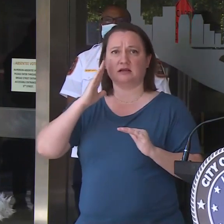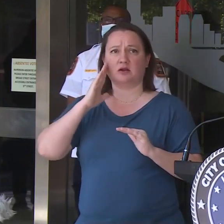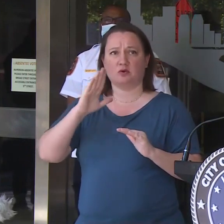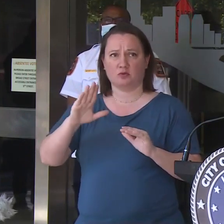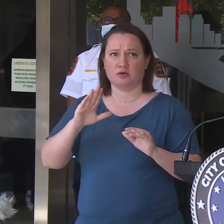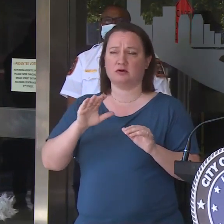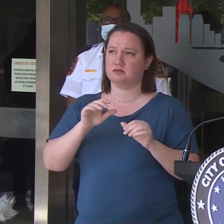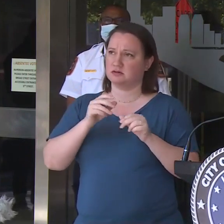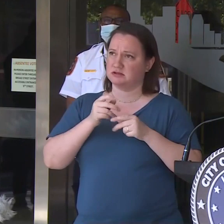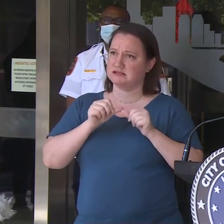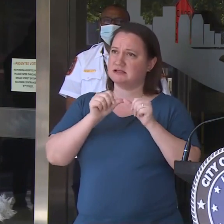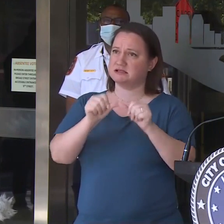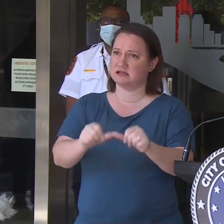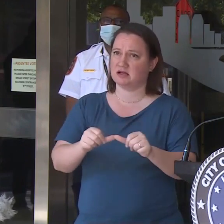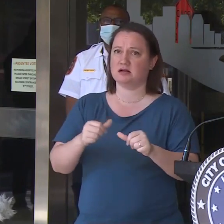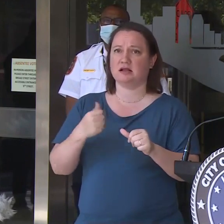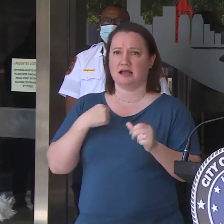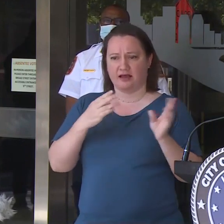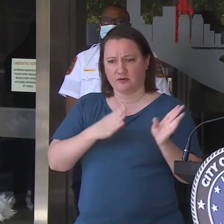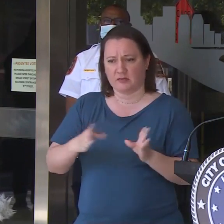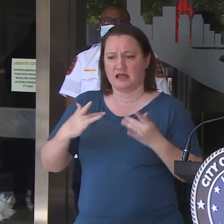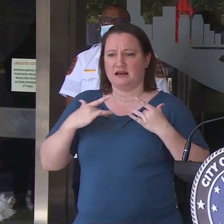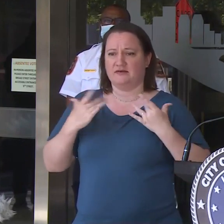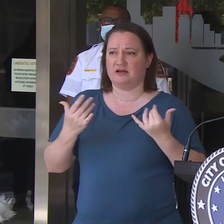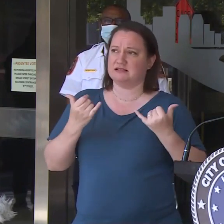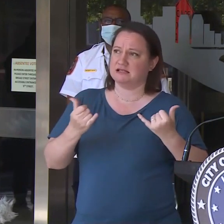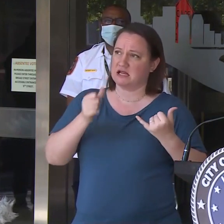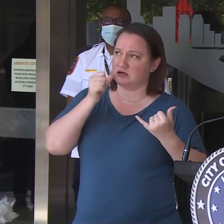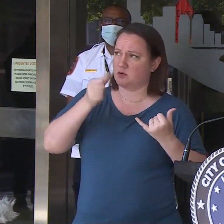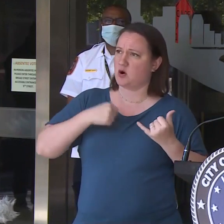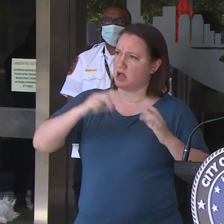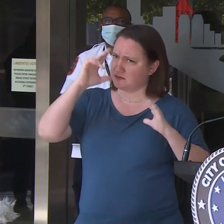calendar today and tomorrow that I expect that will be peaceful.